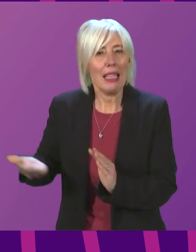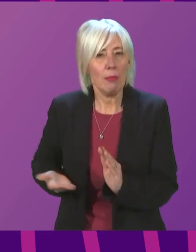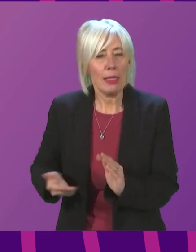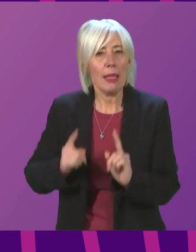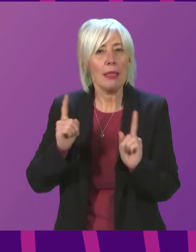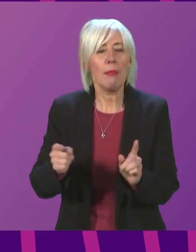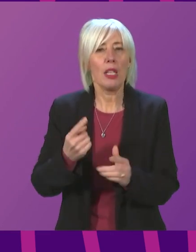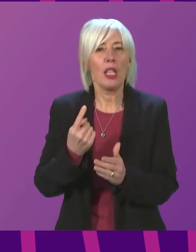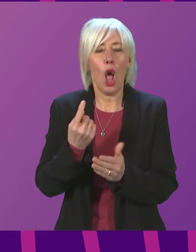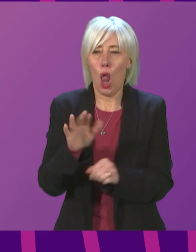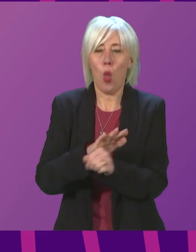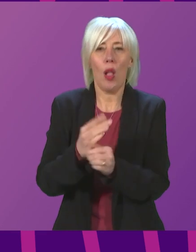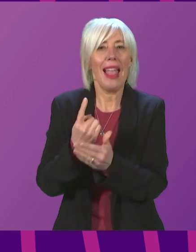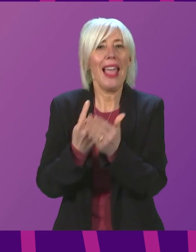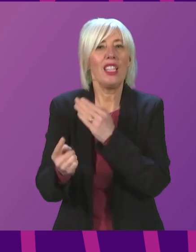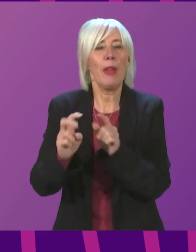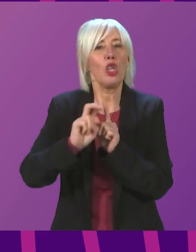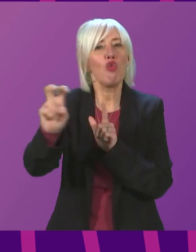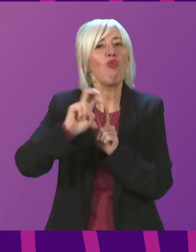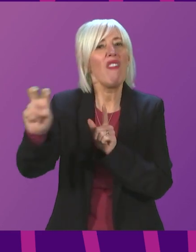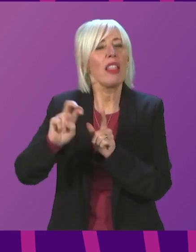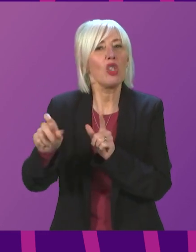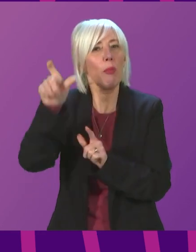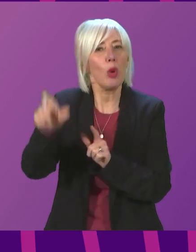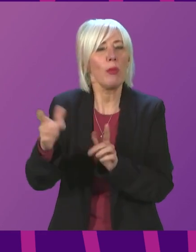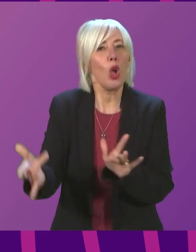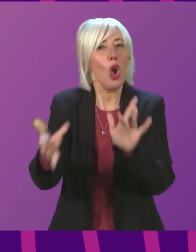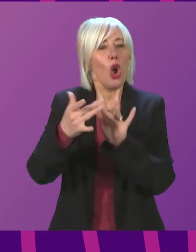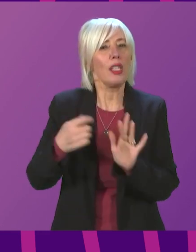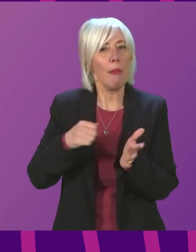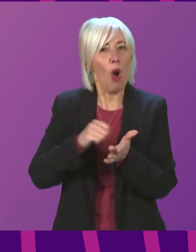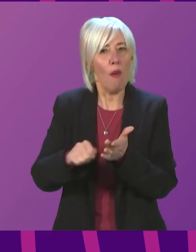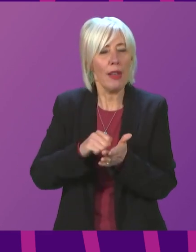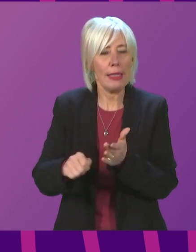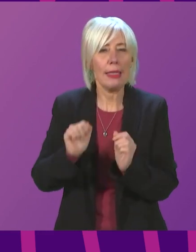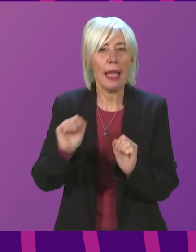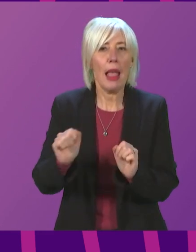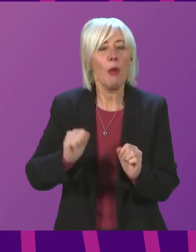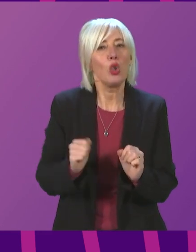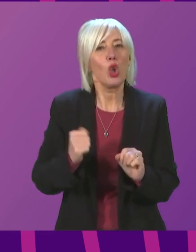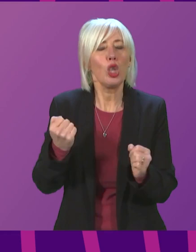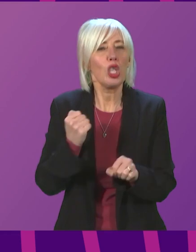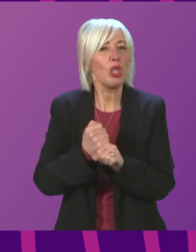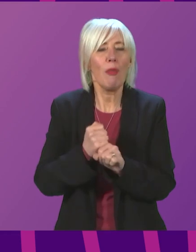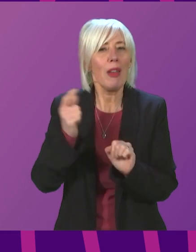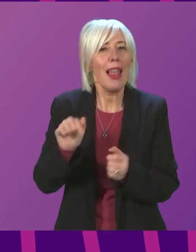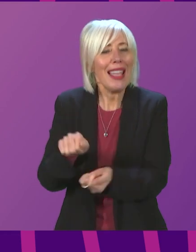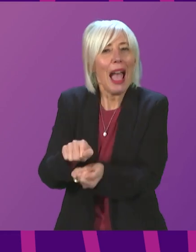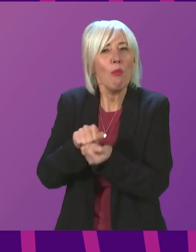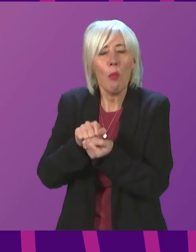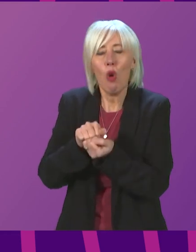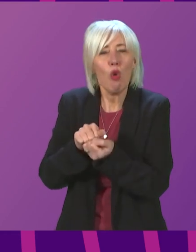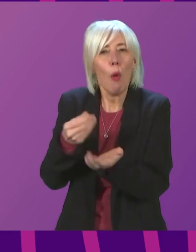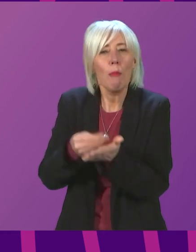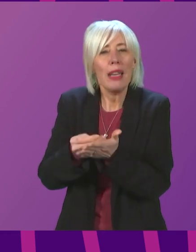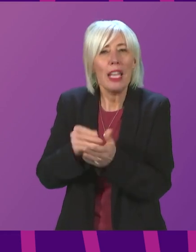independent travel agent who continues to struggle due to COVID. Given the Scottish Government does not have the powers to borrow resources to extend support further to